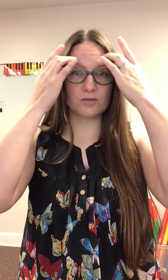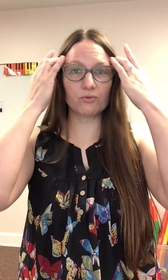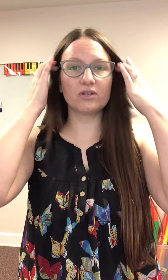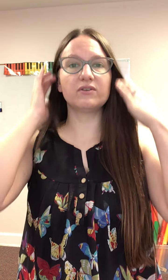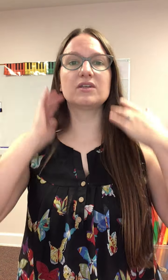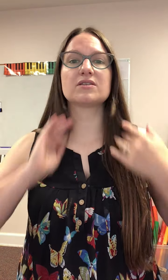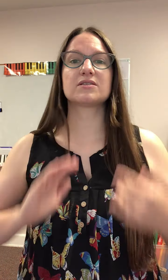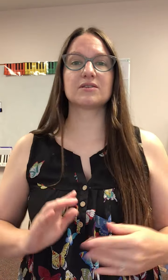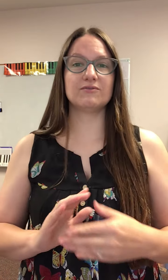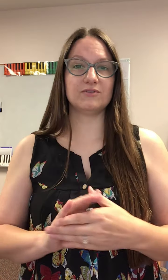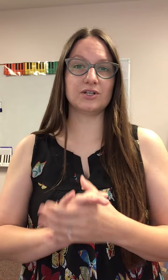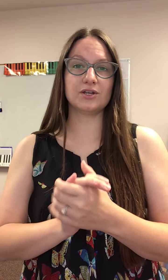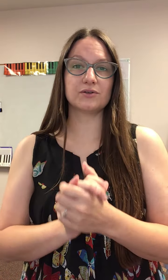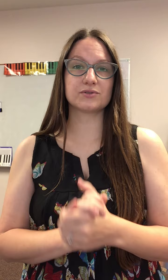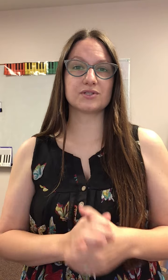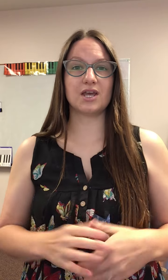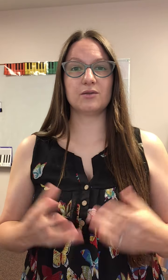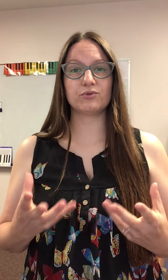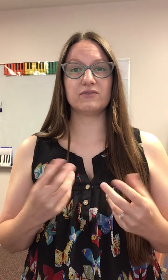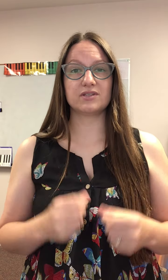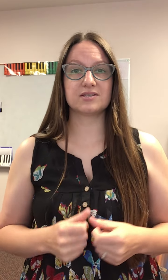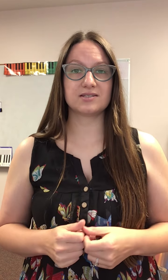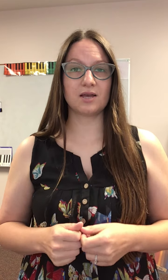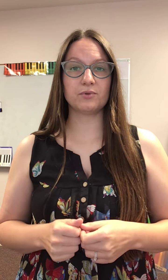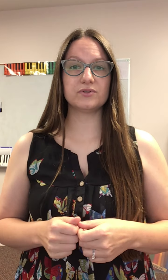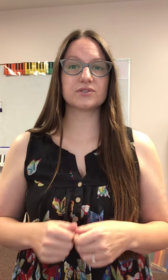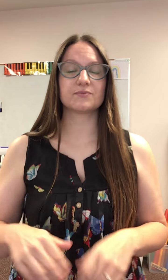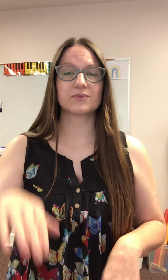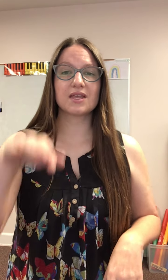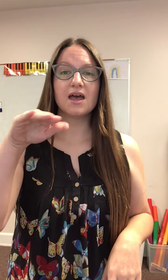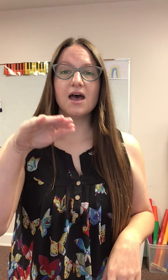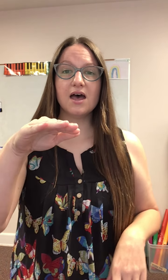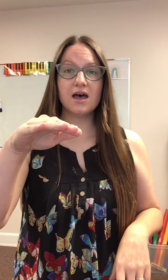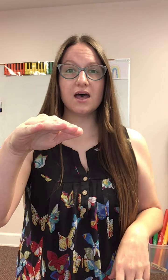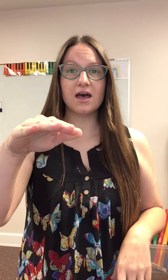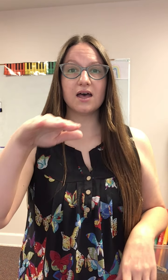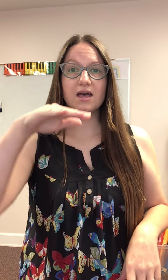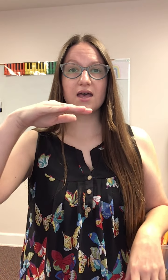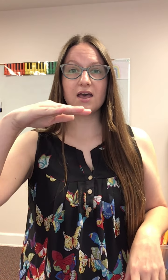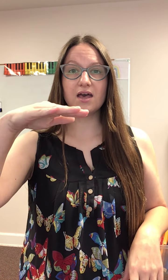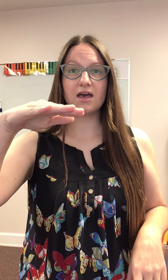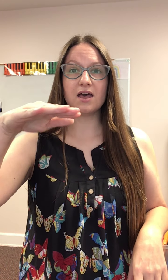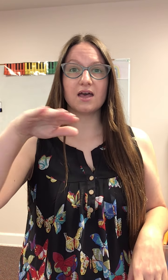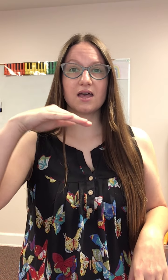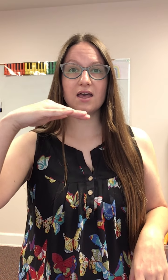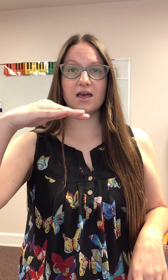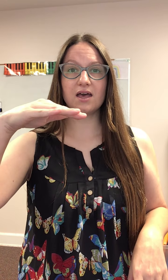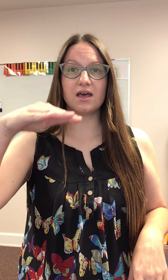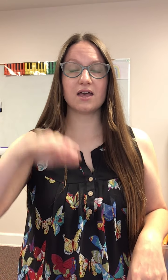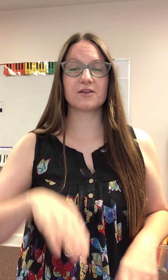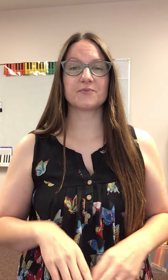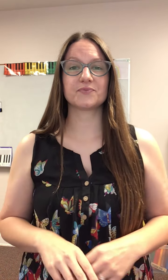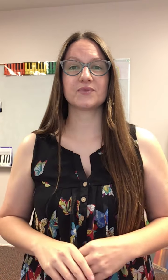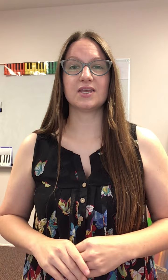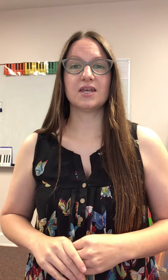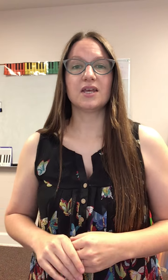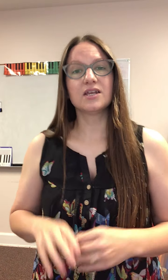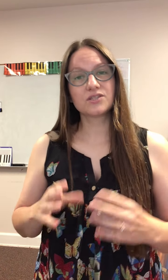in previous videos and in previous examples it's